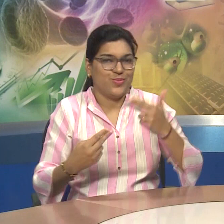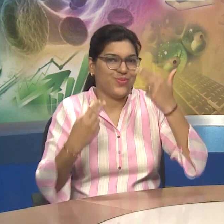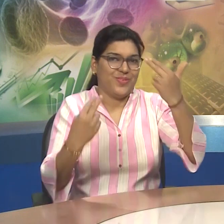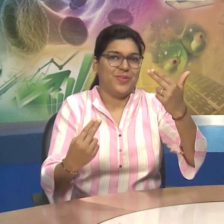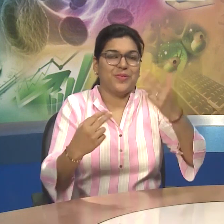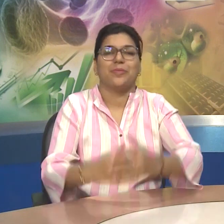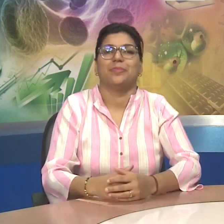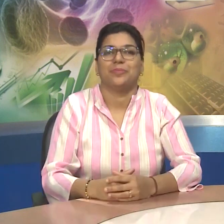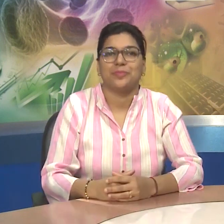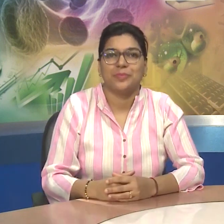stressed?